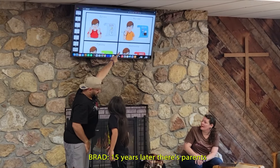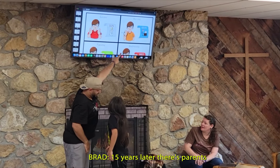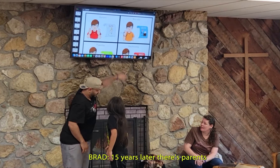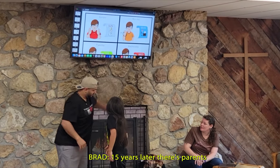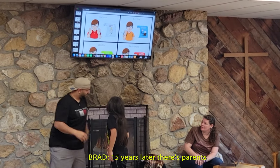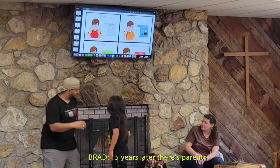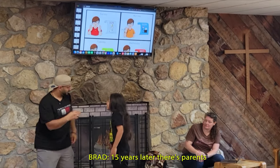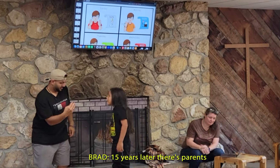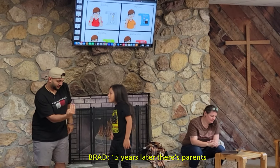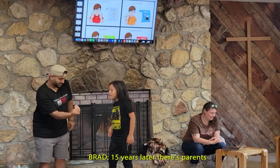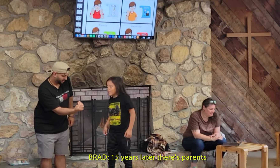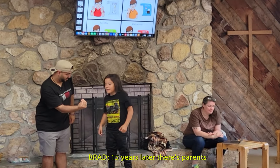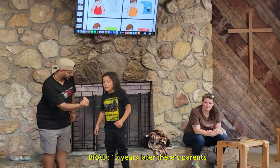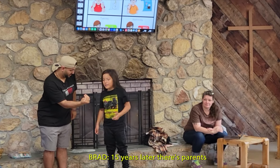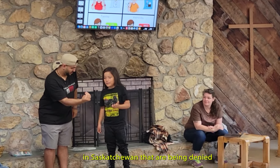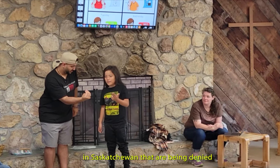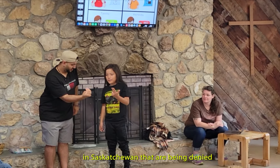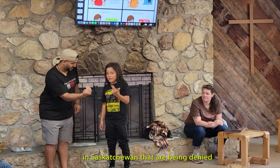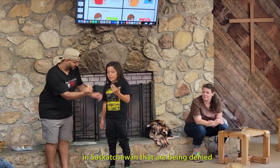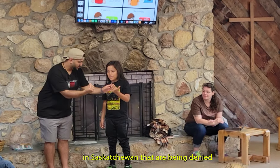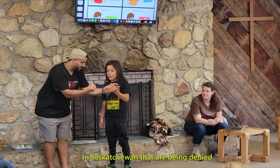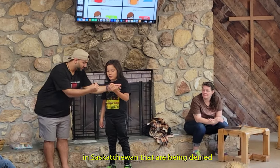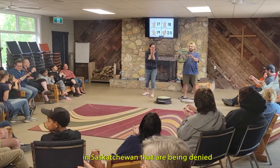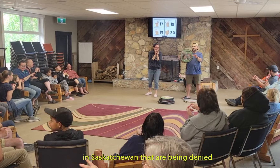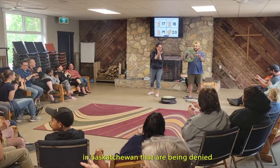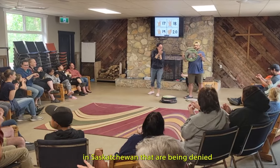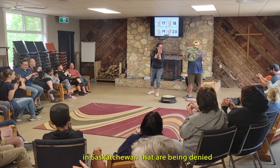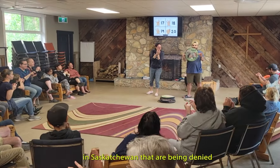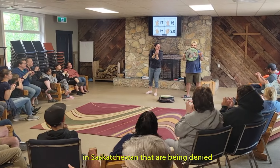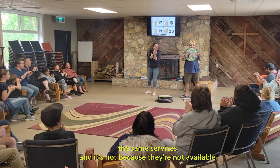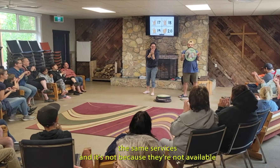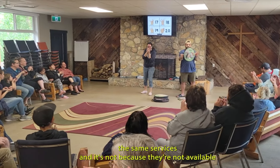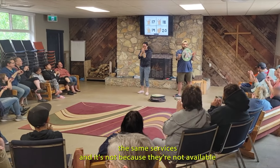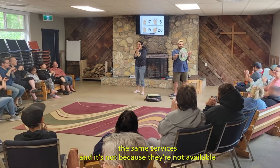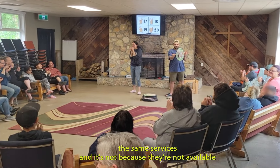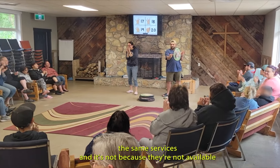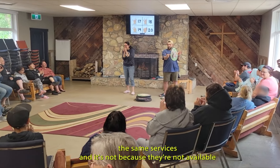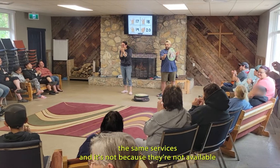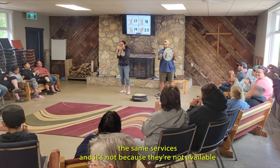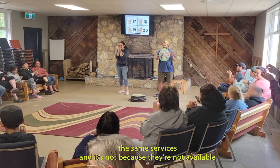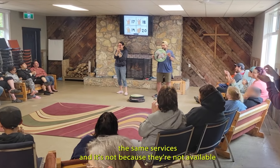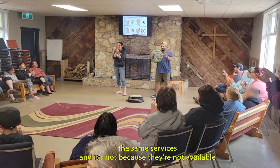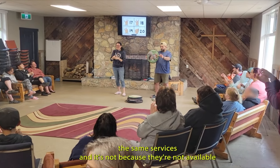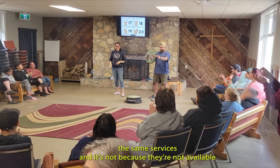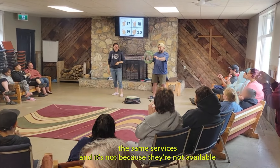parents in Saskatchewan that are being denied the same services and it's not because they're not